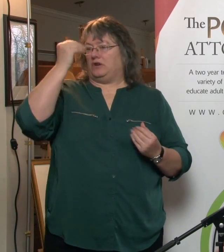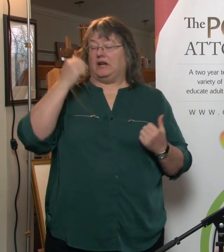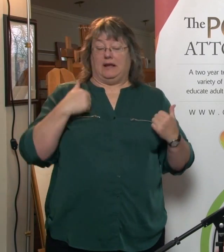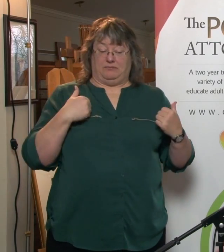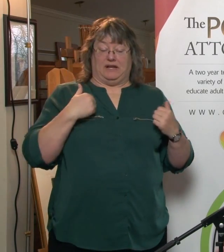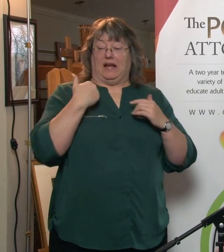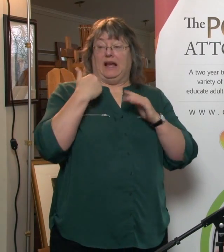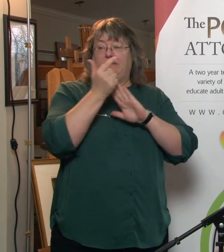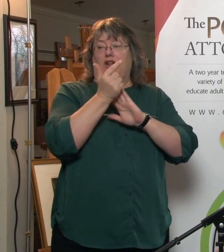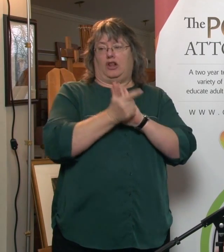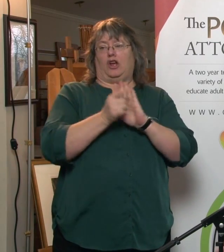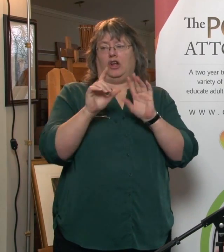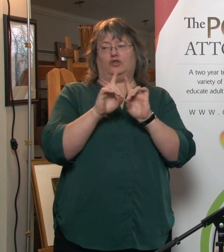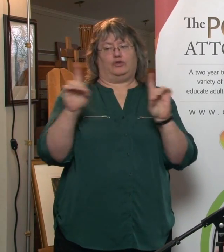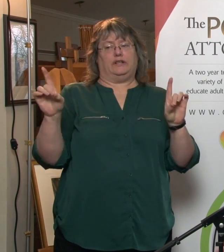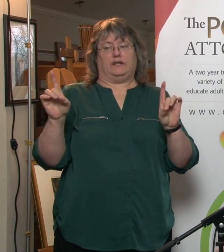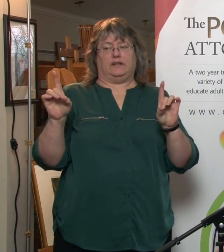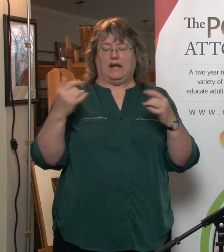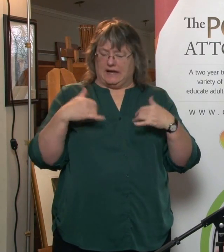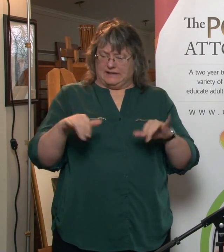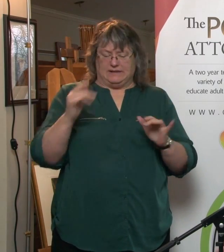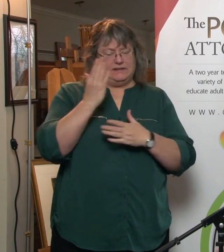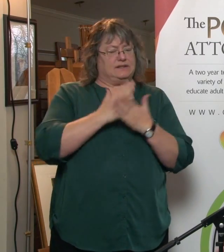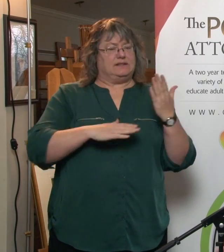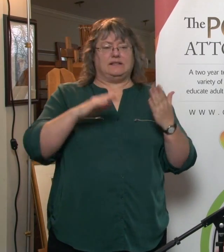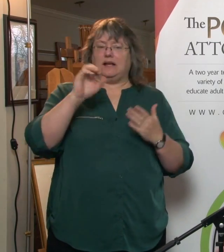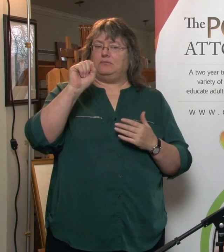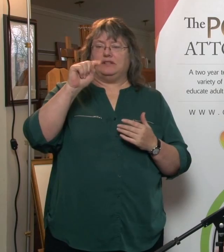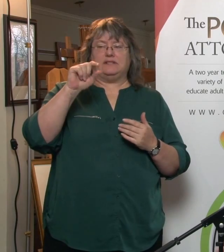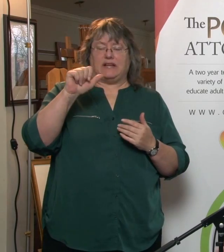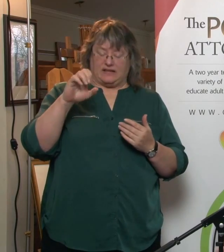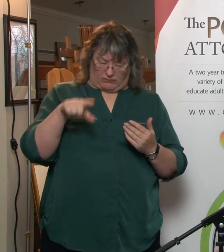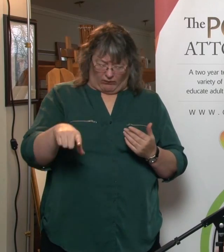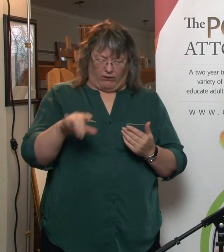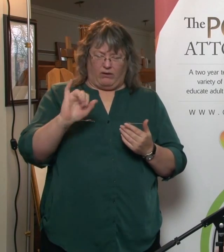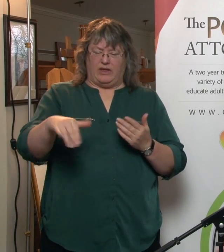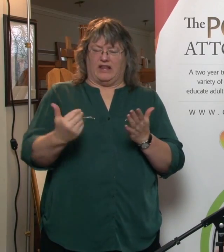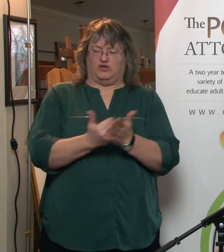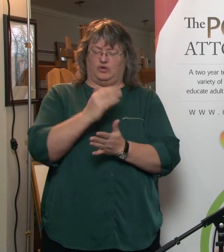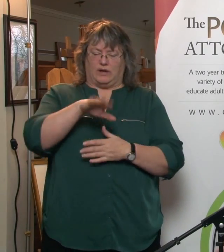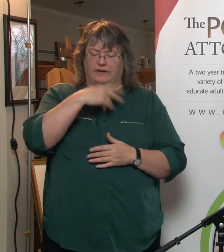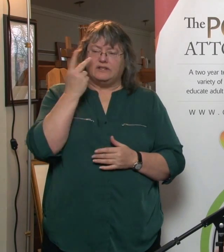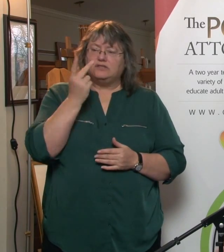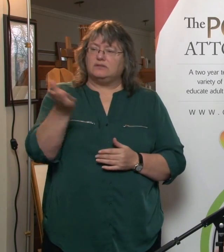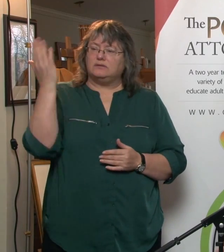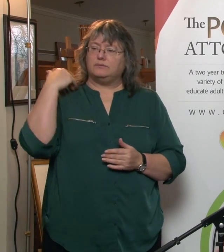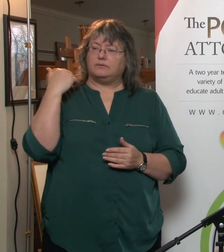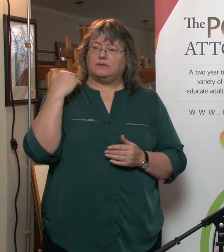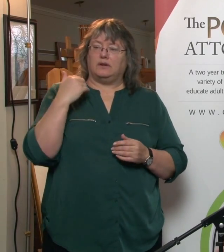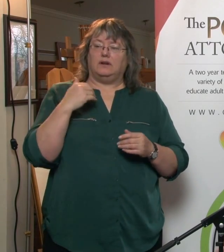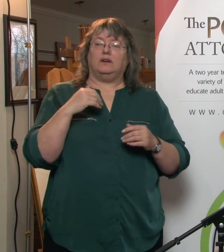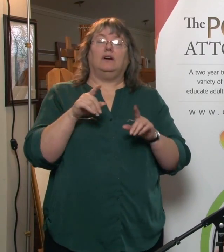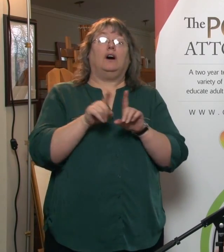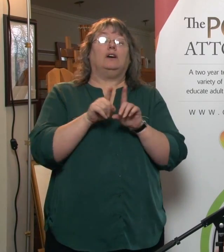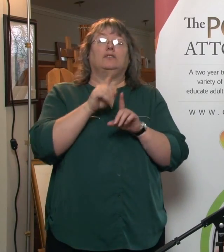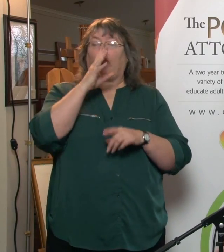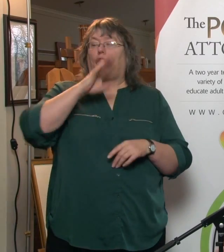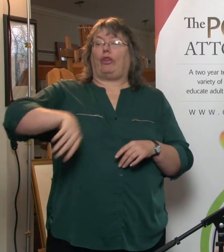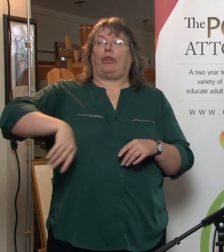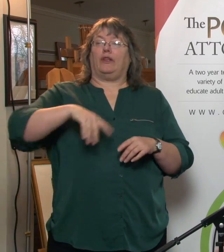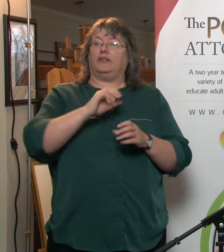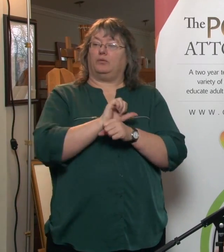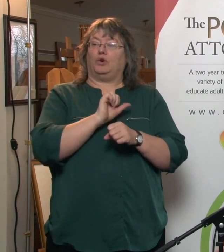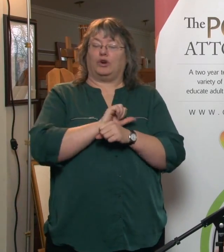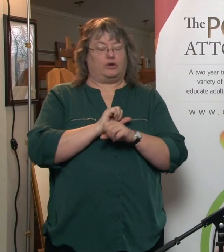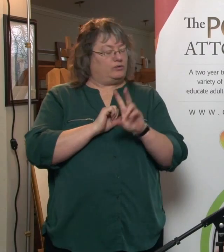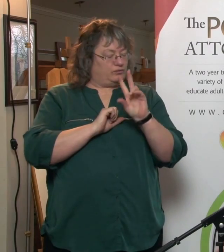degree. I've been doing this for 20 years. I still see estates where something new comes up. And don't overlook the work involved. Two basic